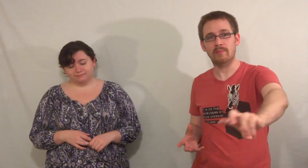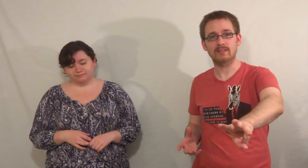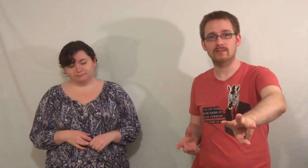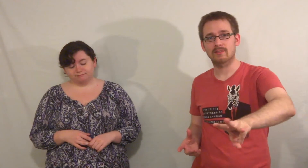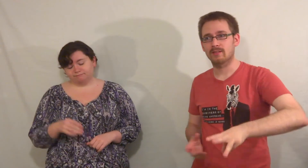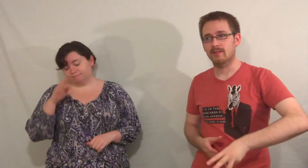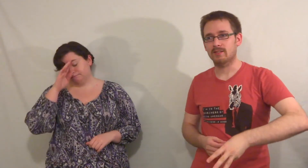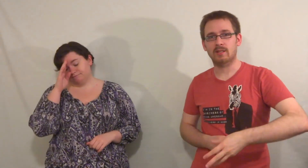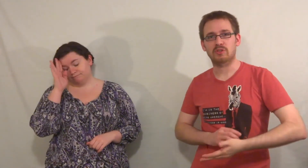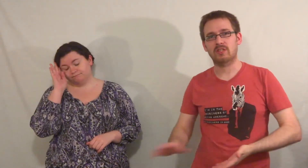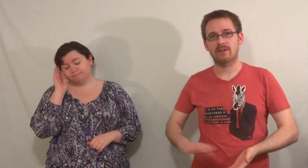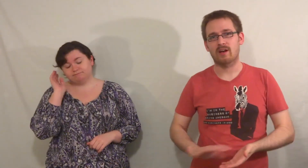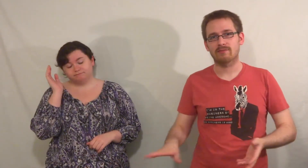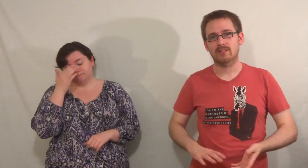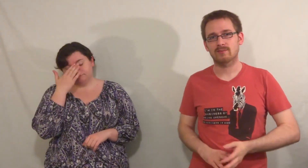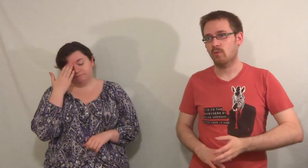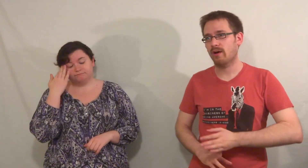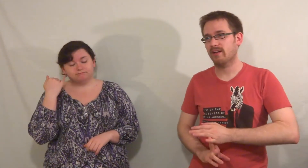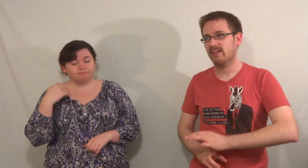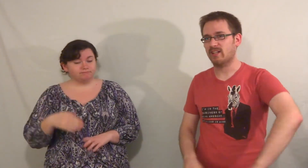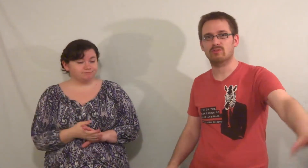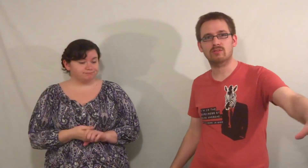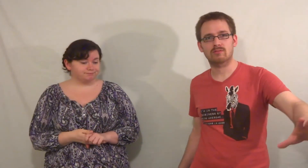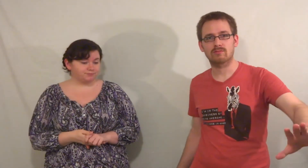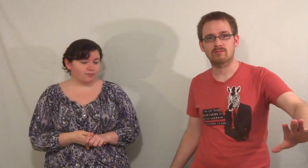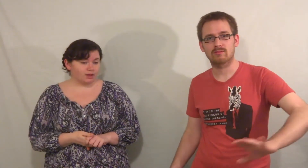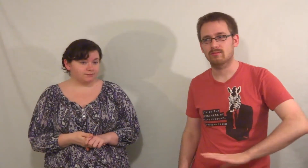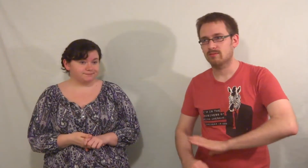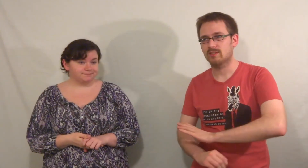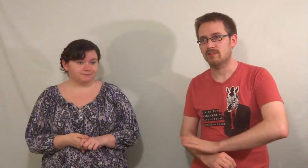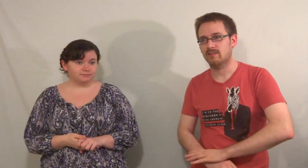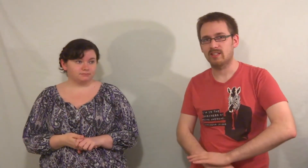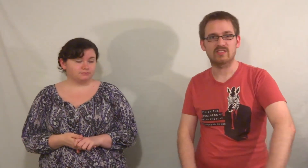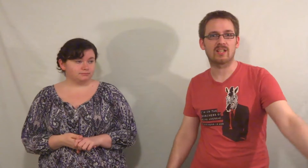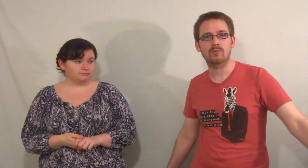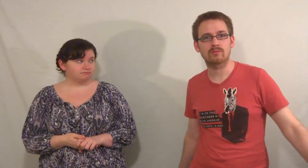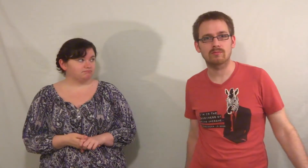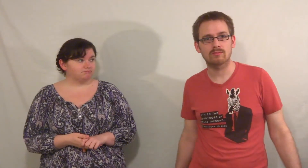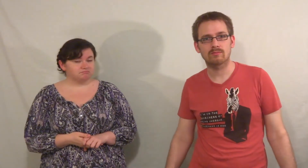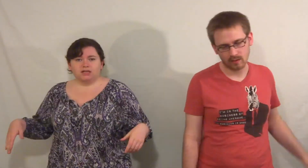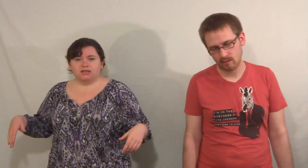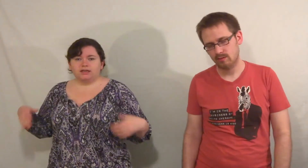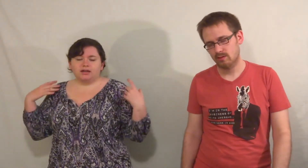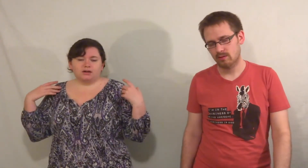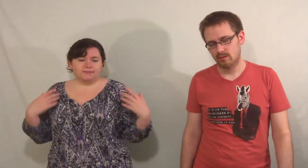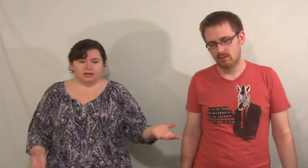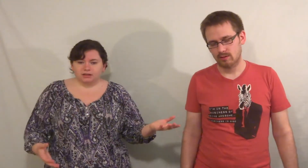means, it just keeps shaving it off. Doesn't want any extras. Leave it alone. Now, apparently,